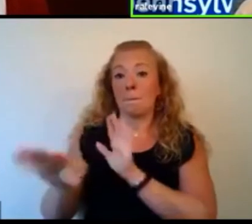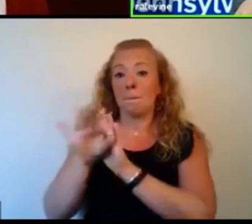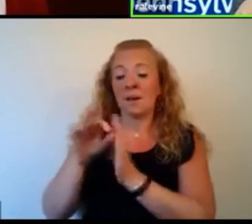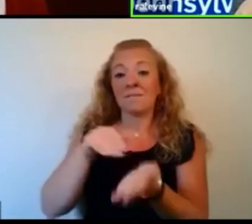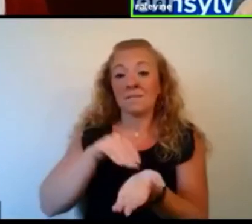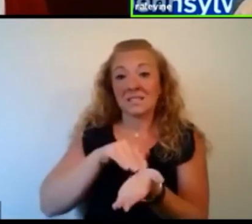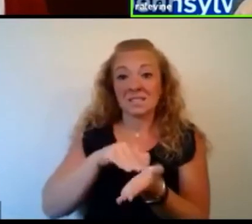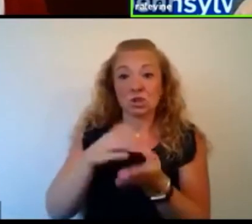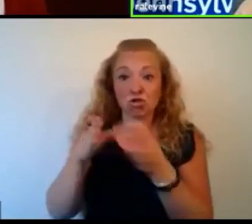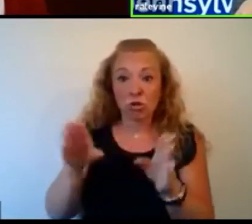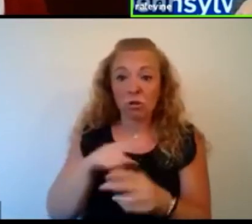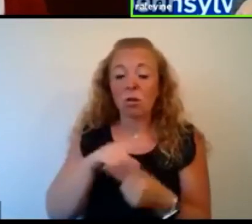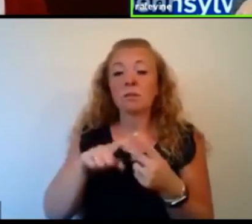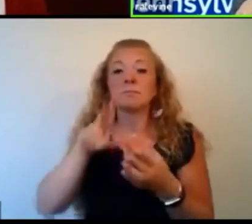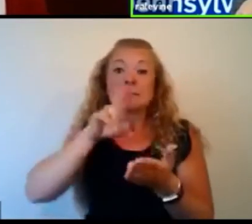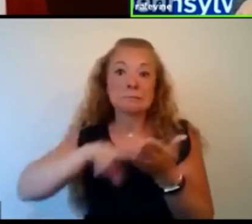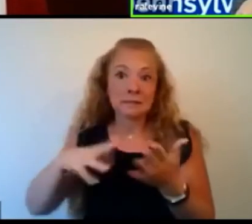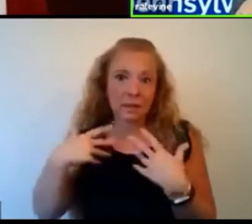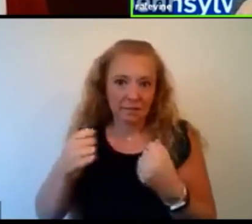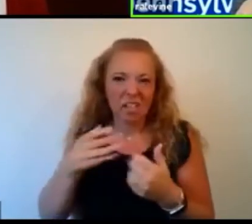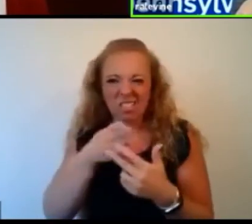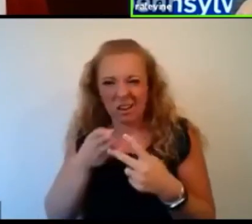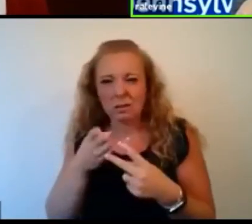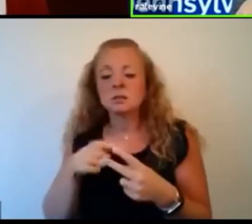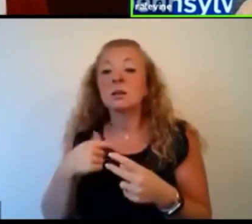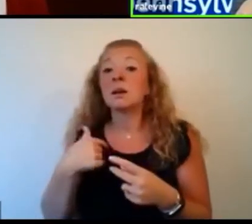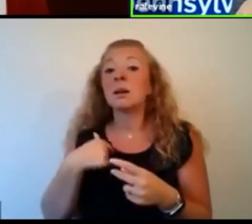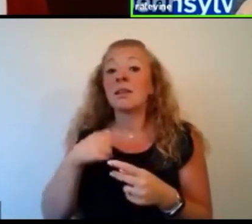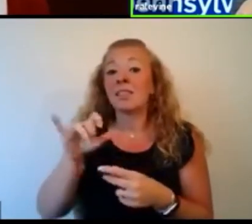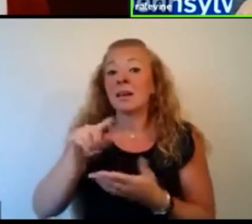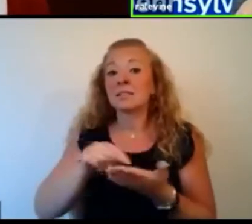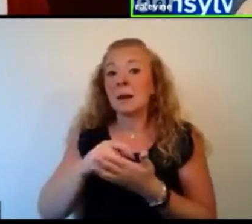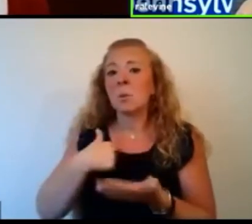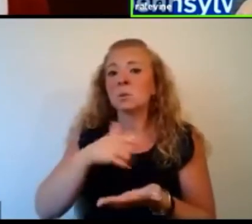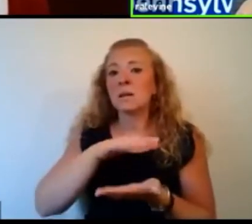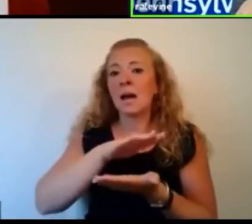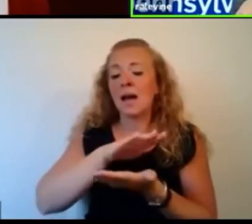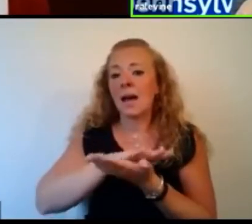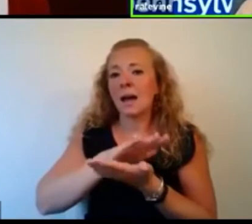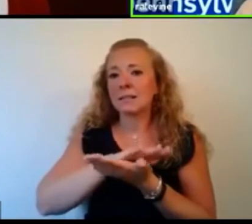health in Pennsylvania, I was in academic medicine at the Penn State